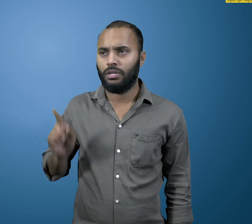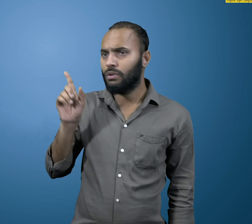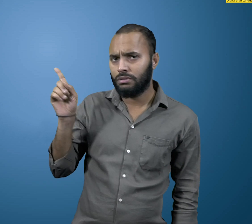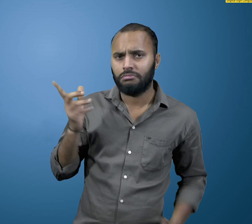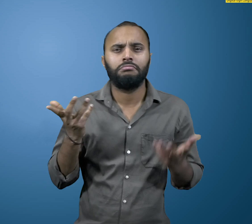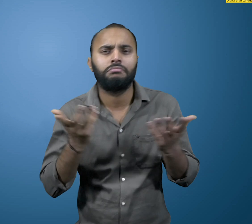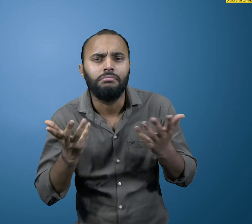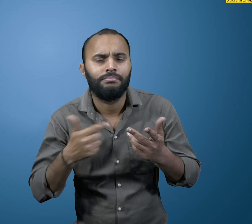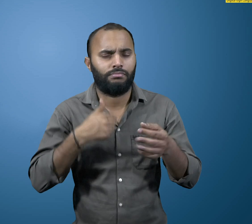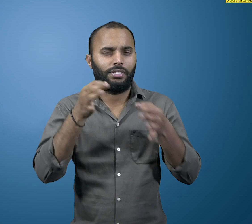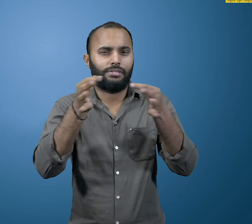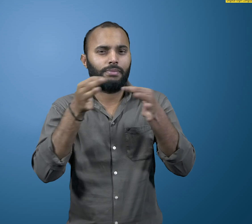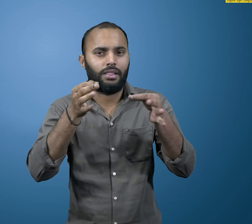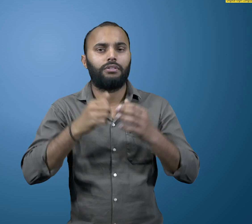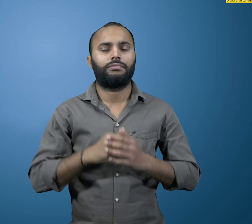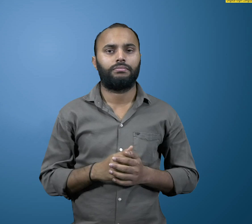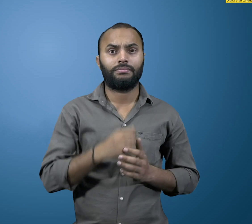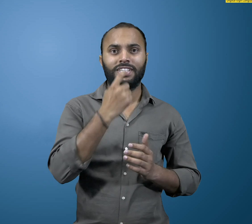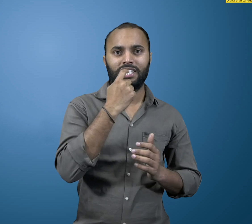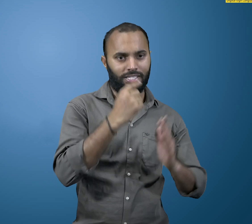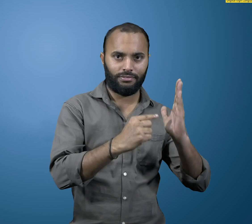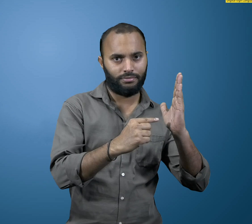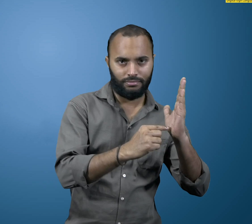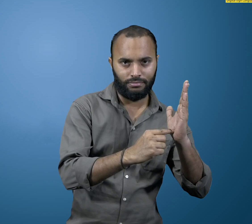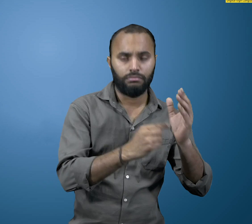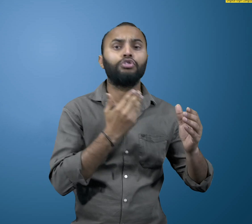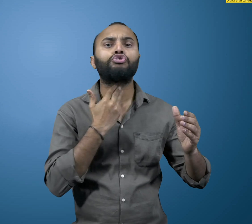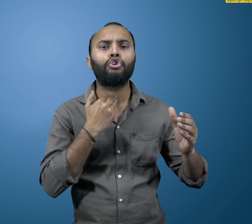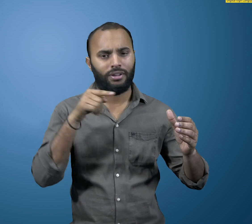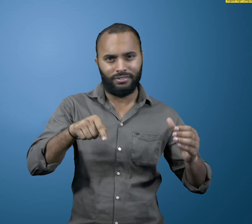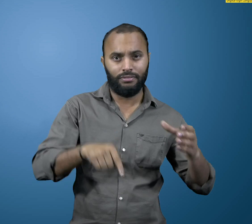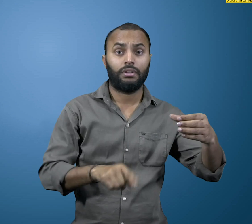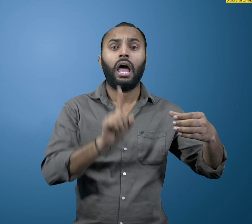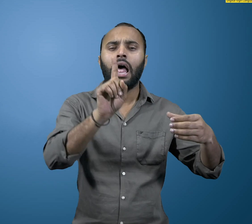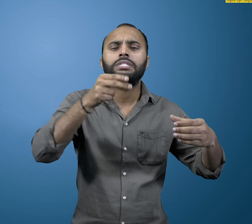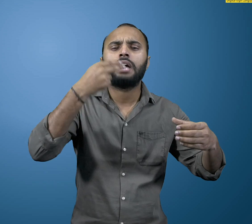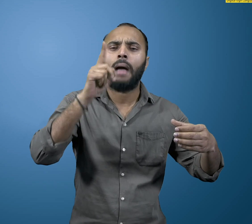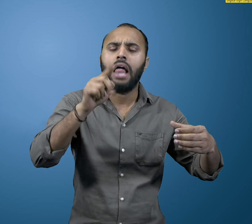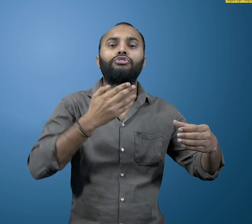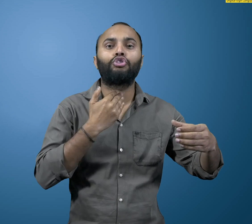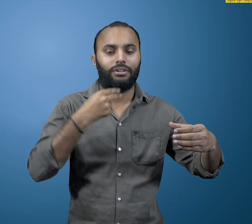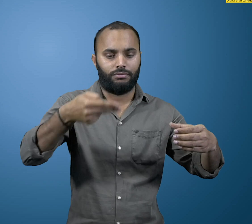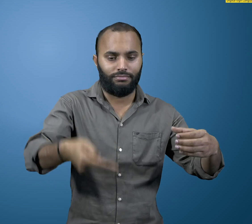Let me explain about saturated solution. When you add sugar in water,